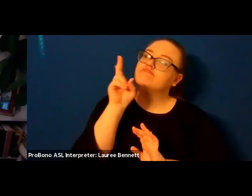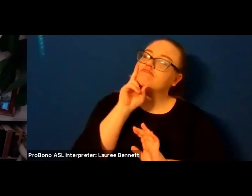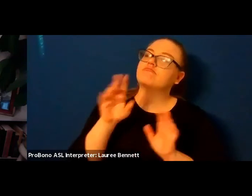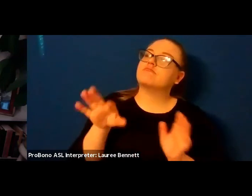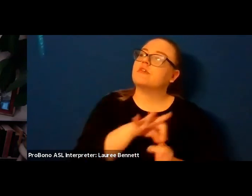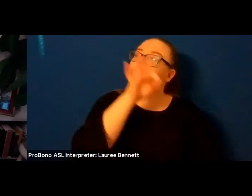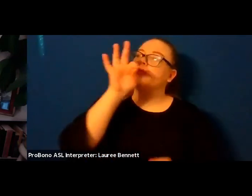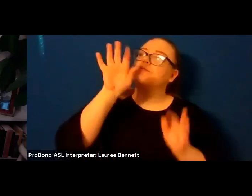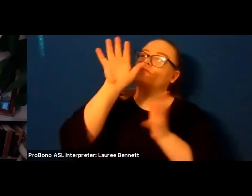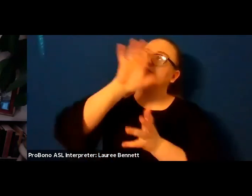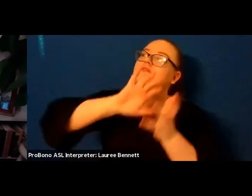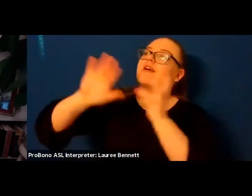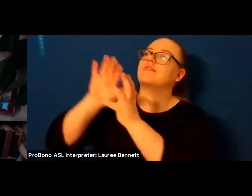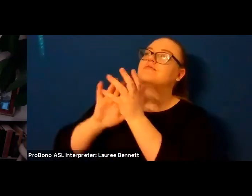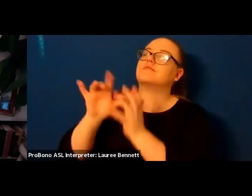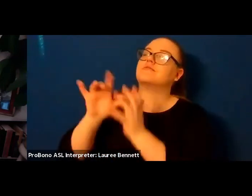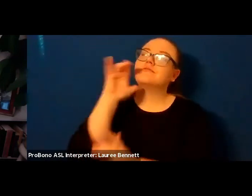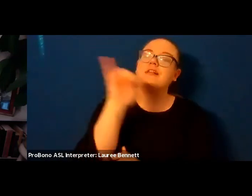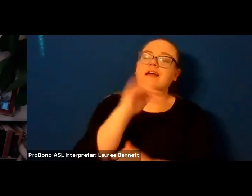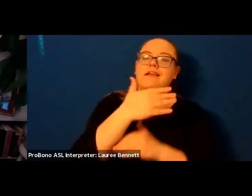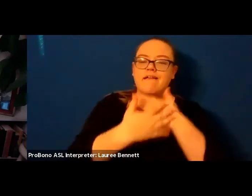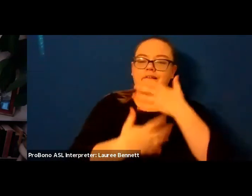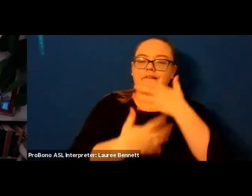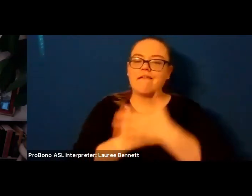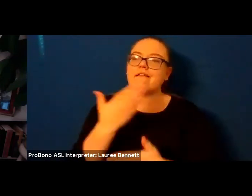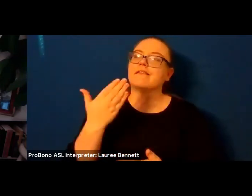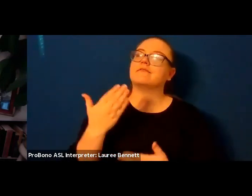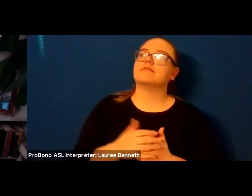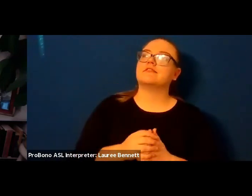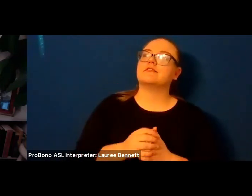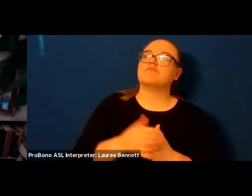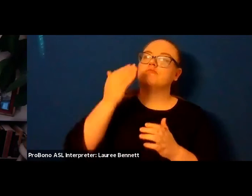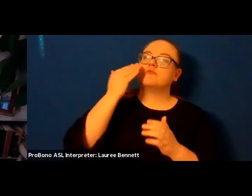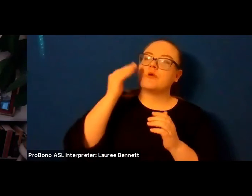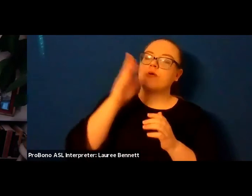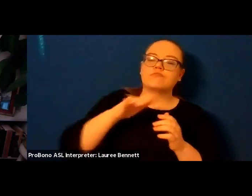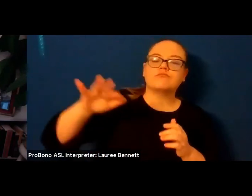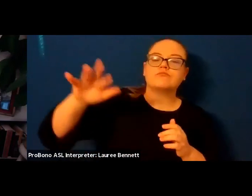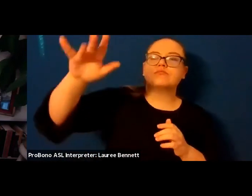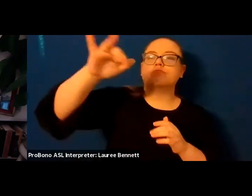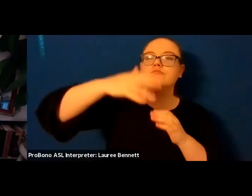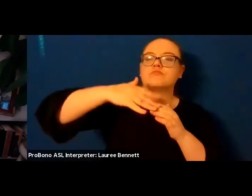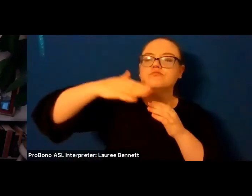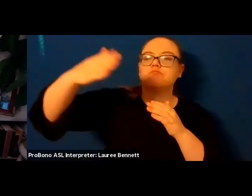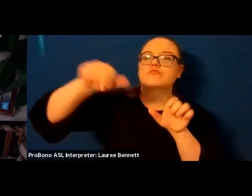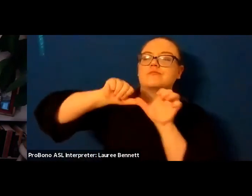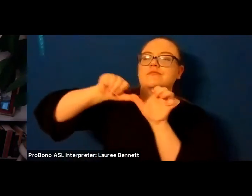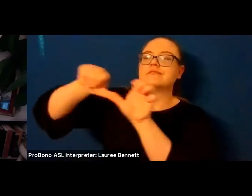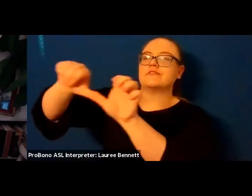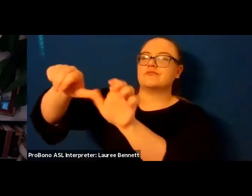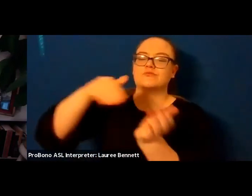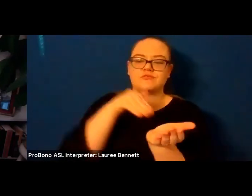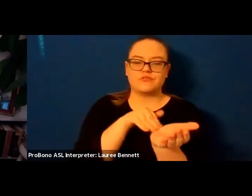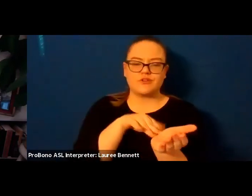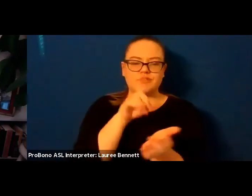fingers light year after light year the doctor says does it hurt when i do this hands